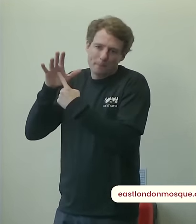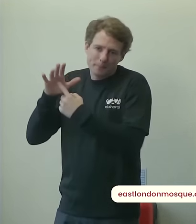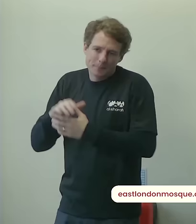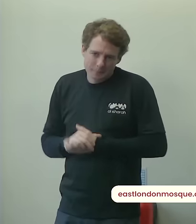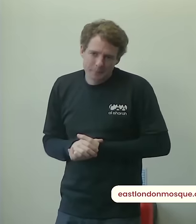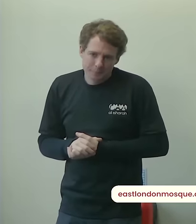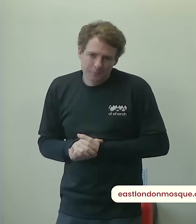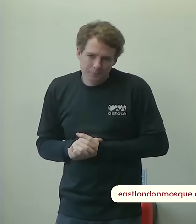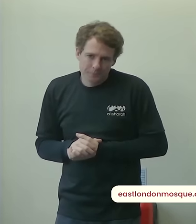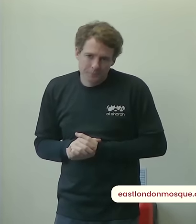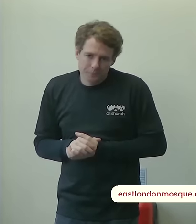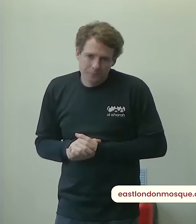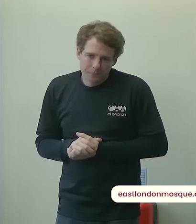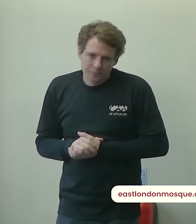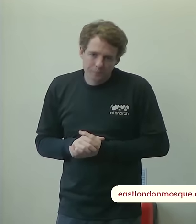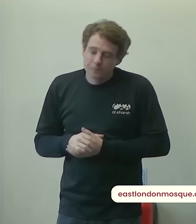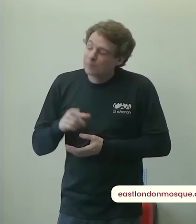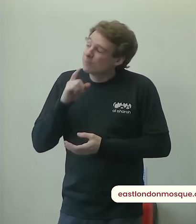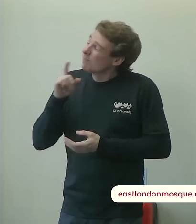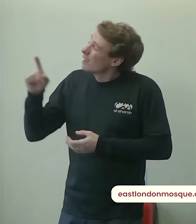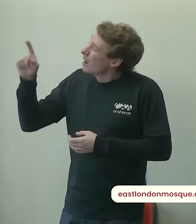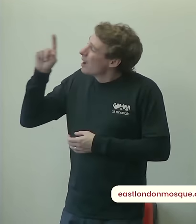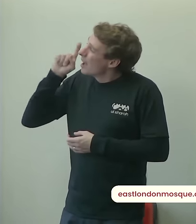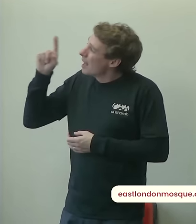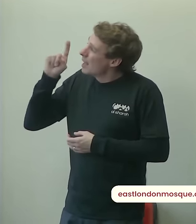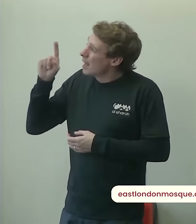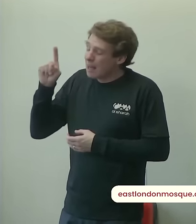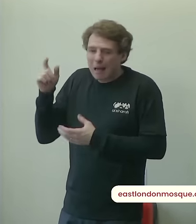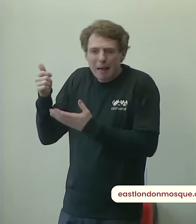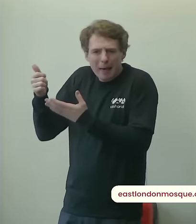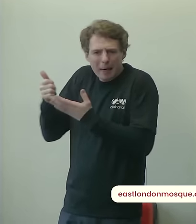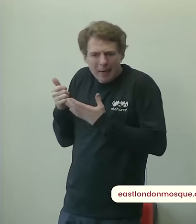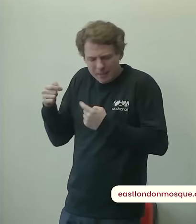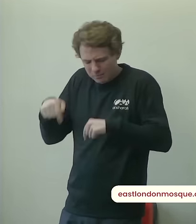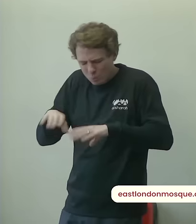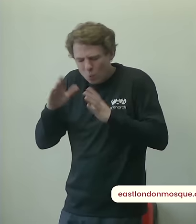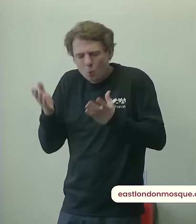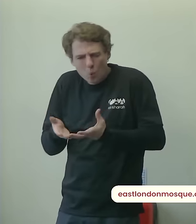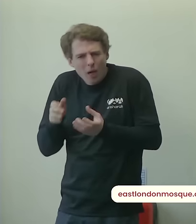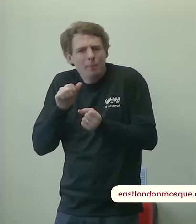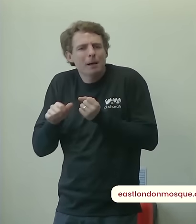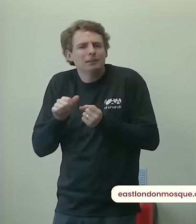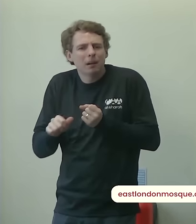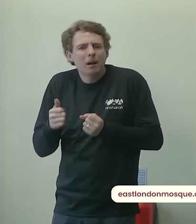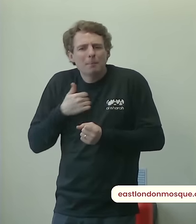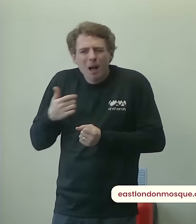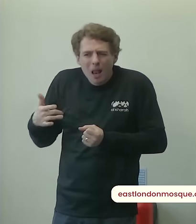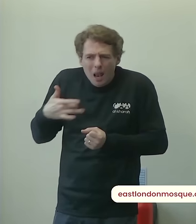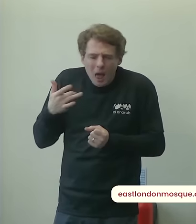oh allah make better for me my dunya my worldly living because i have